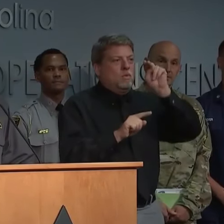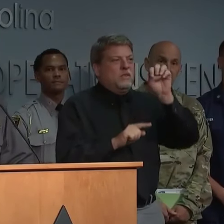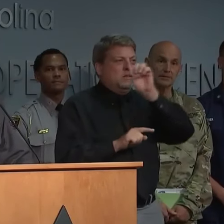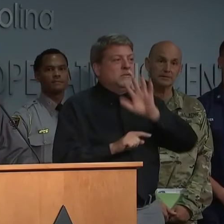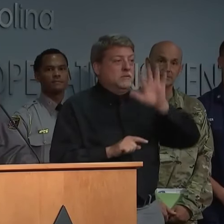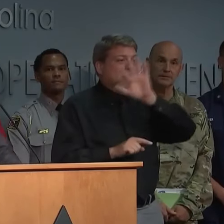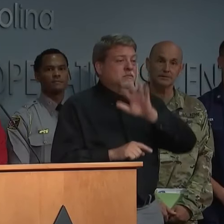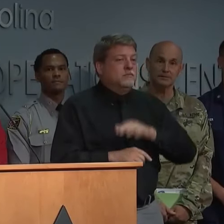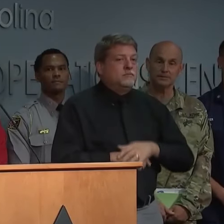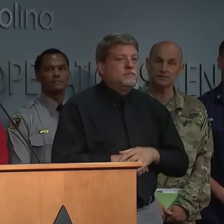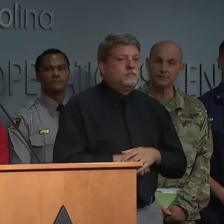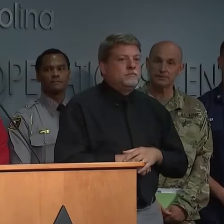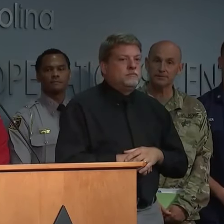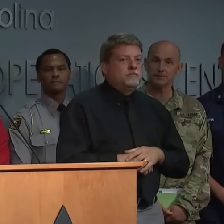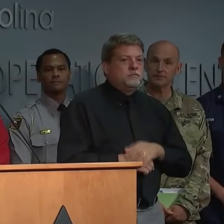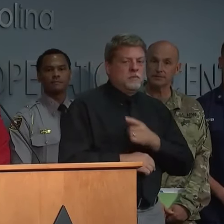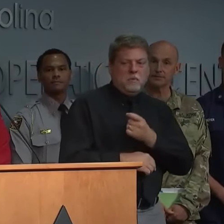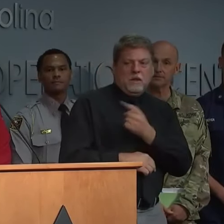Sure.